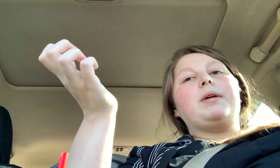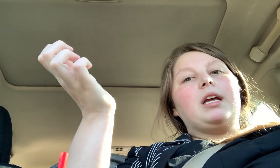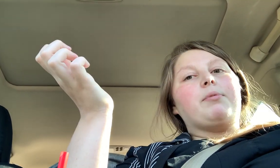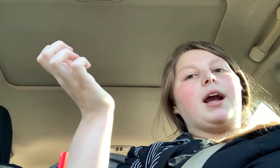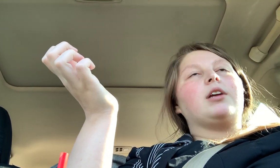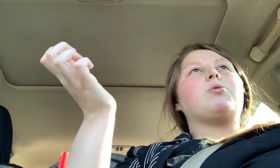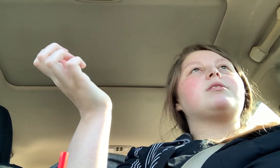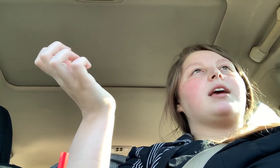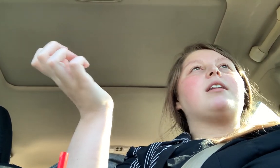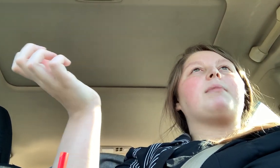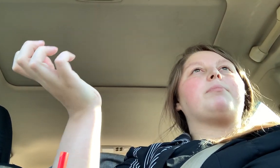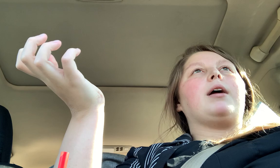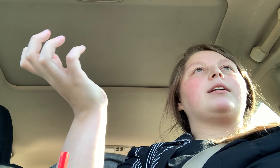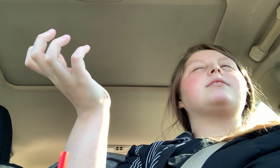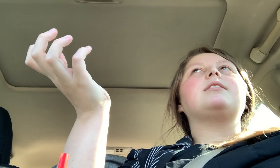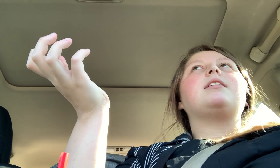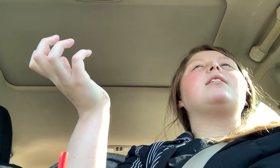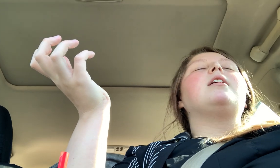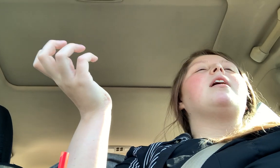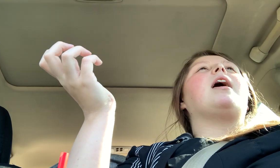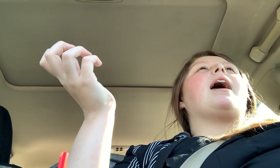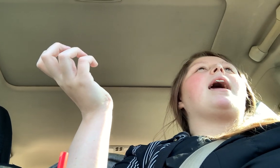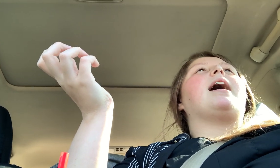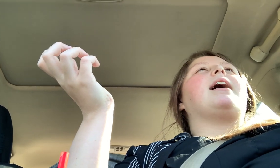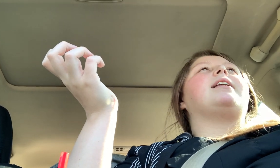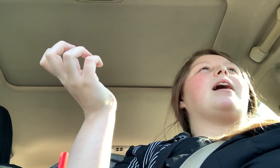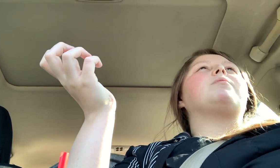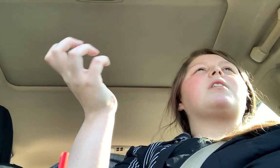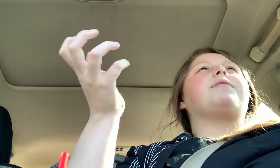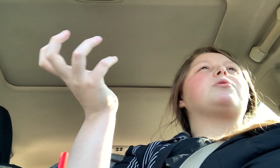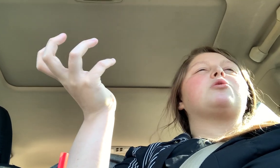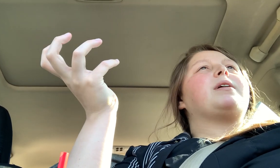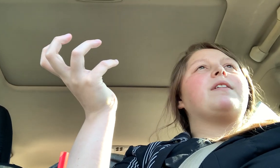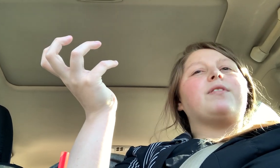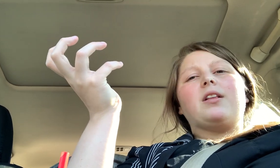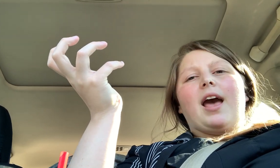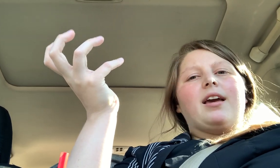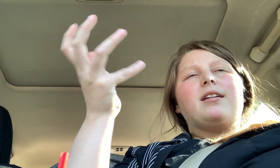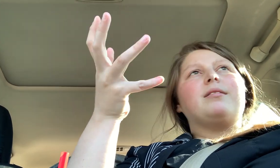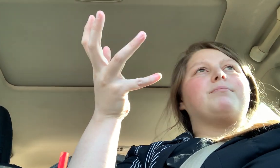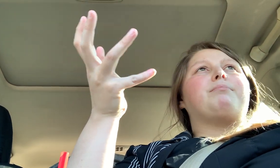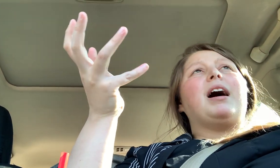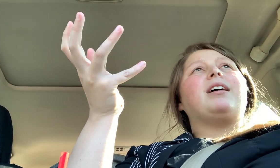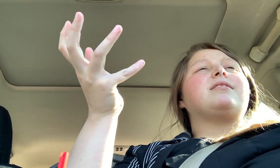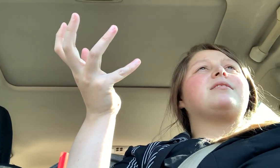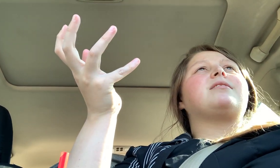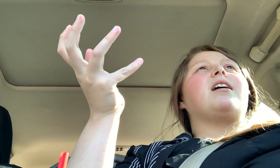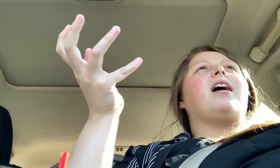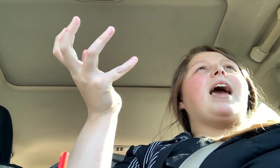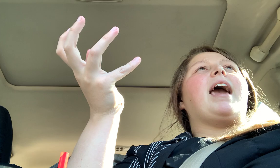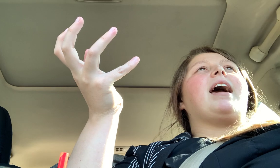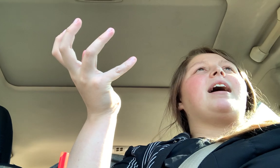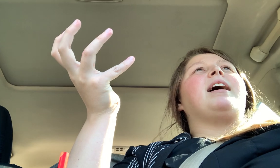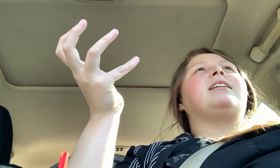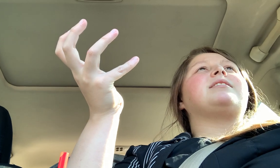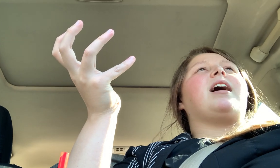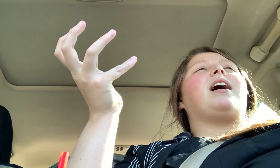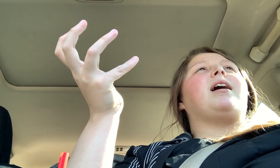media break towards the end of my pregnancy and I was off social media for like months and, uh,